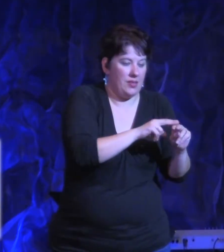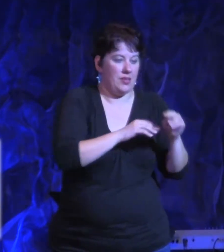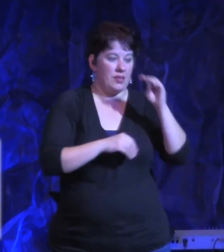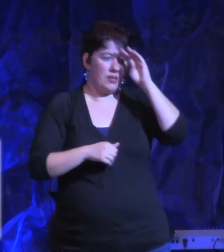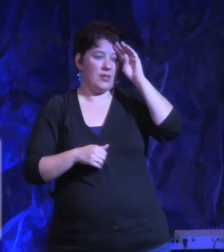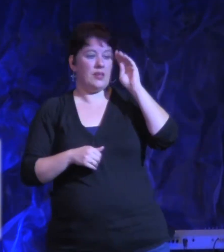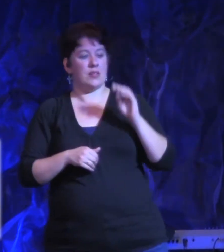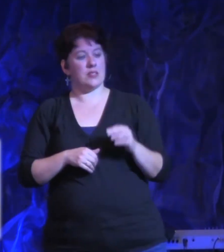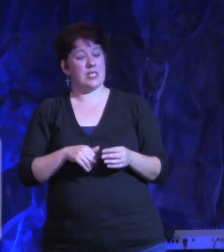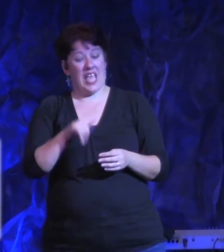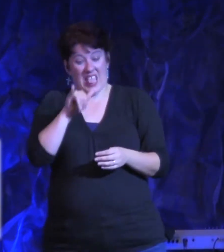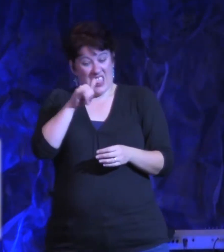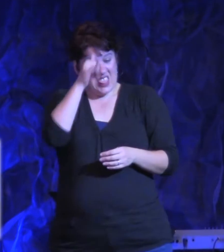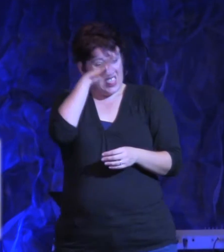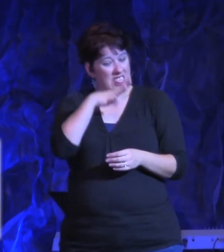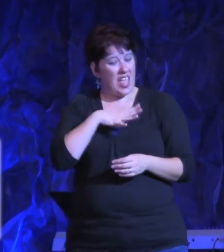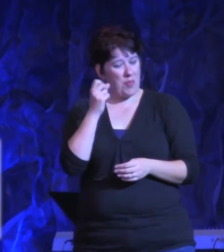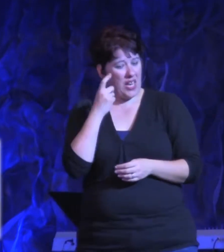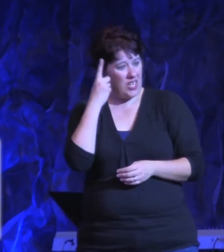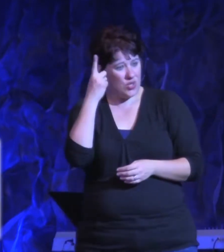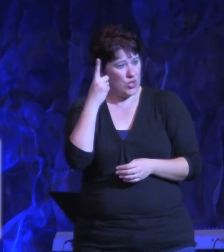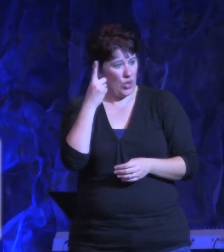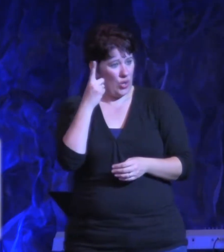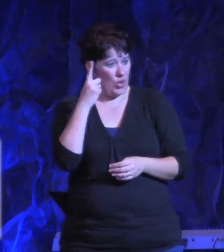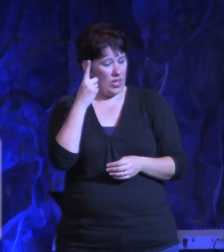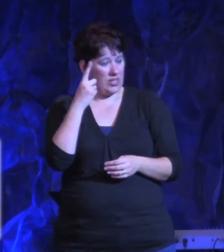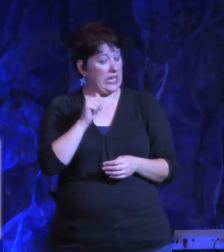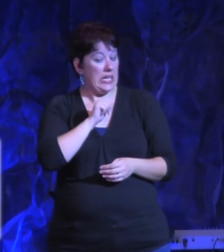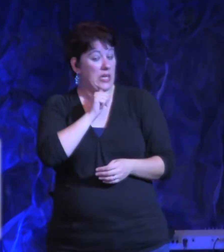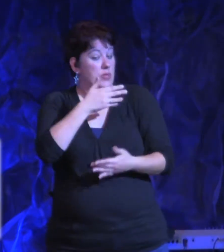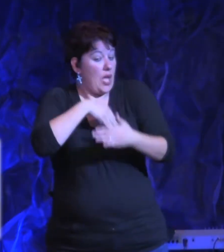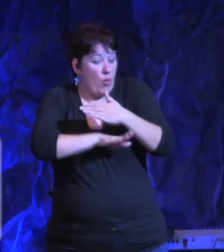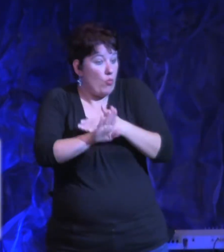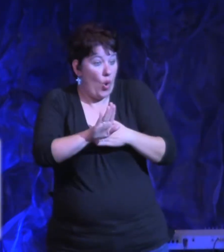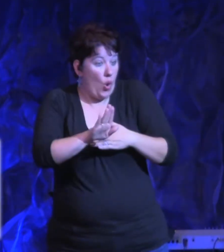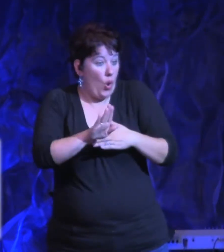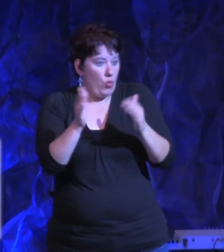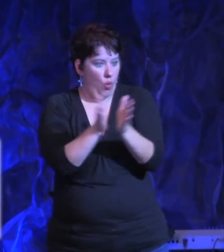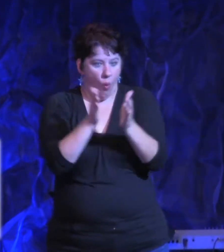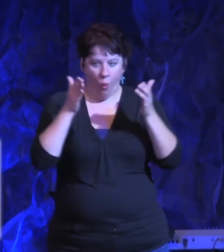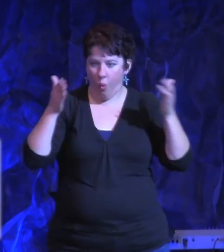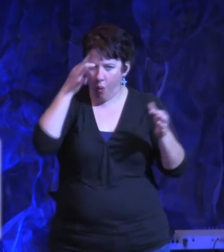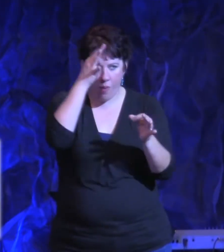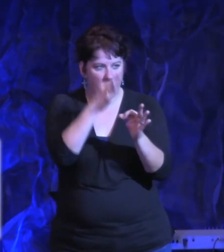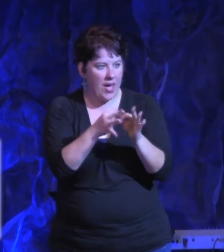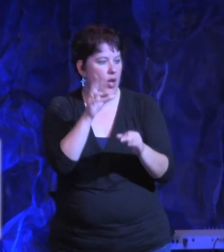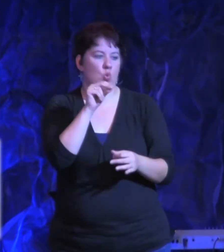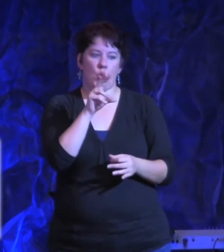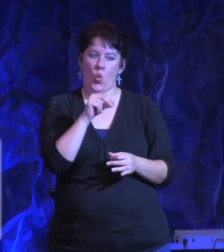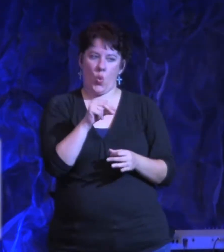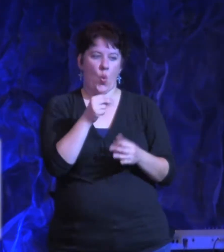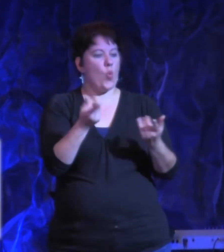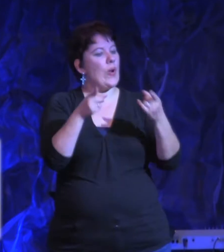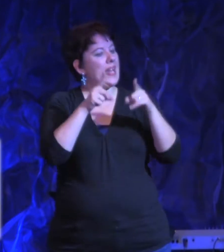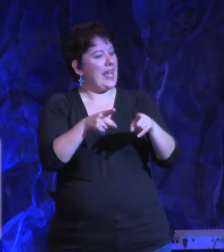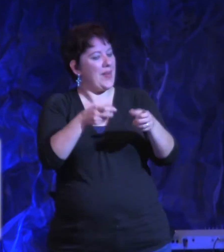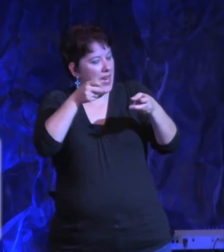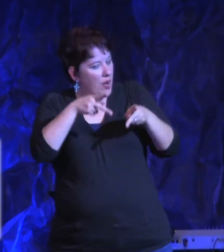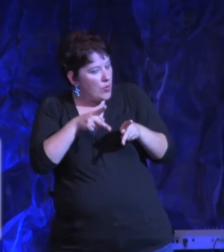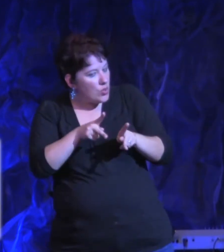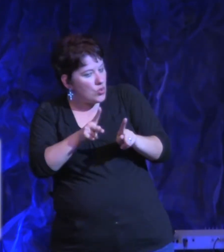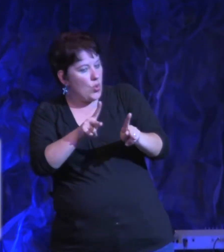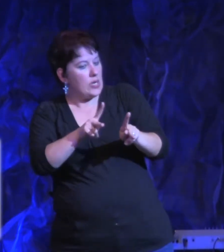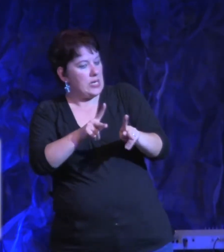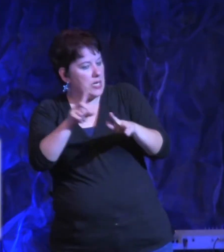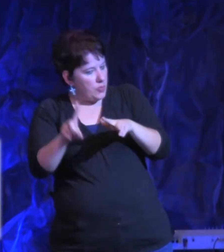See, George Mueller wasn't born with such great faith. Every time he had the opportunity and he believed God, he relied